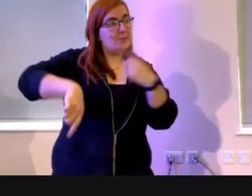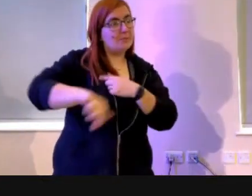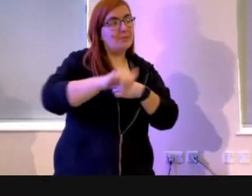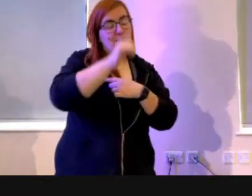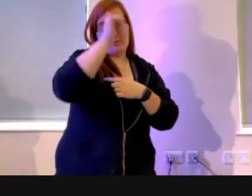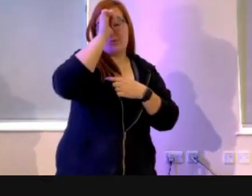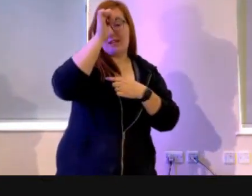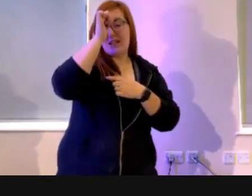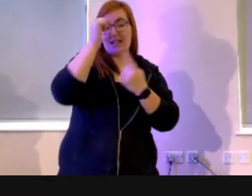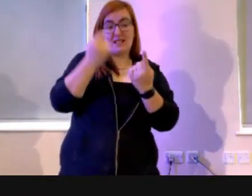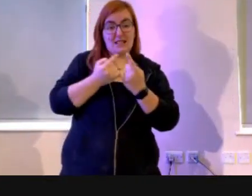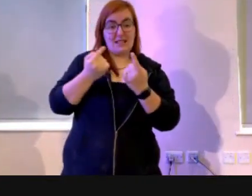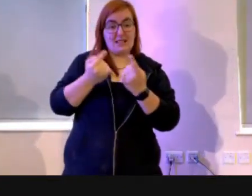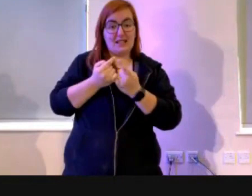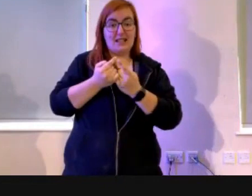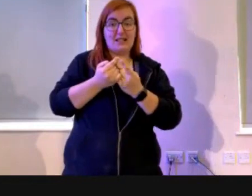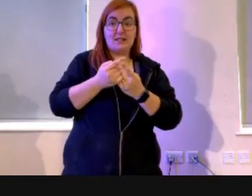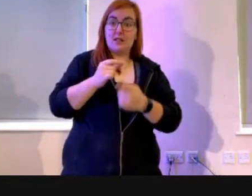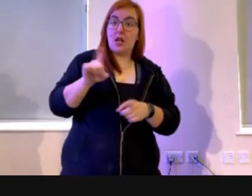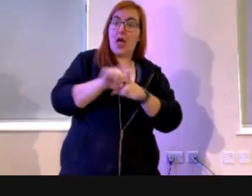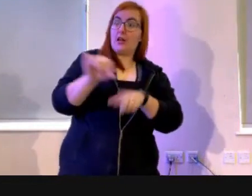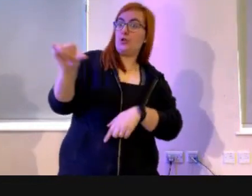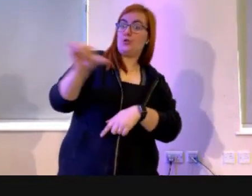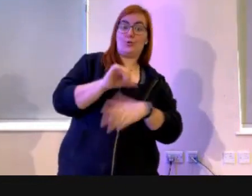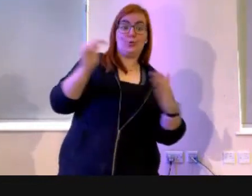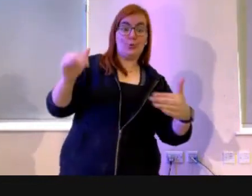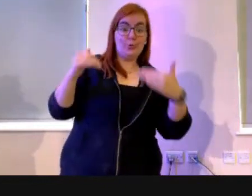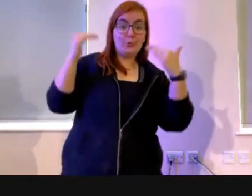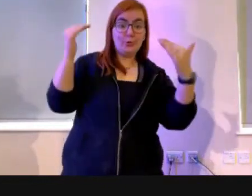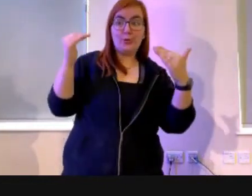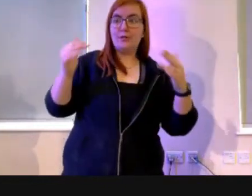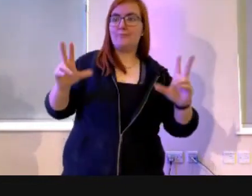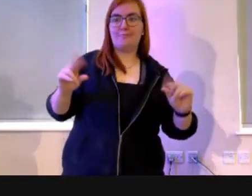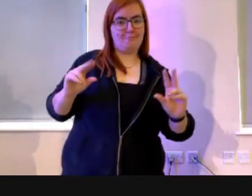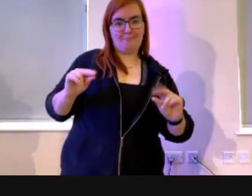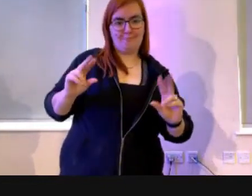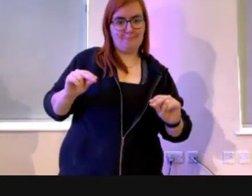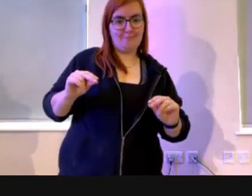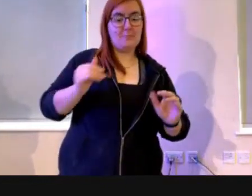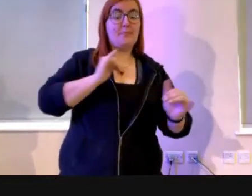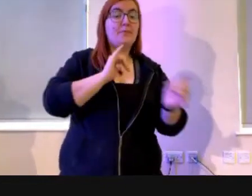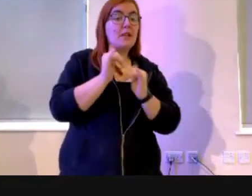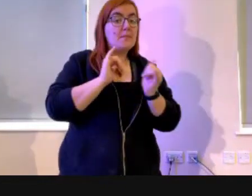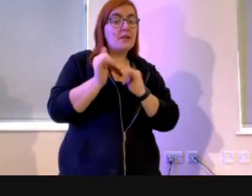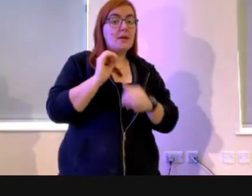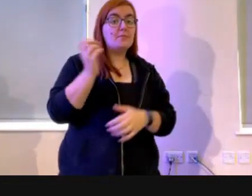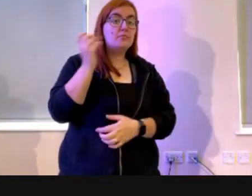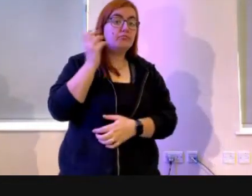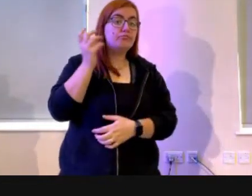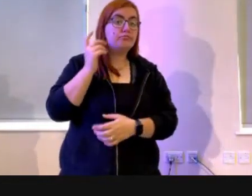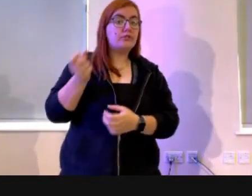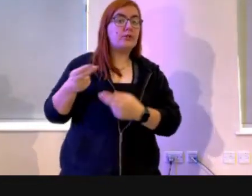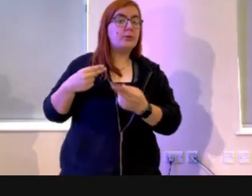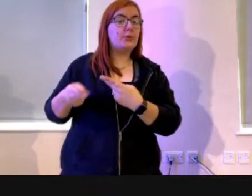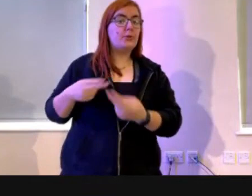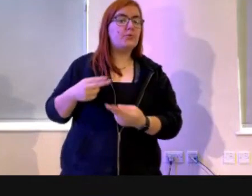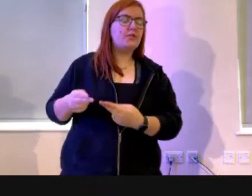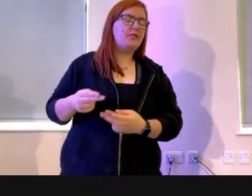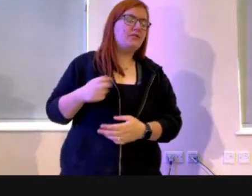as they should be. Sometimes I listen to the news and I just think, I'm ashamed to be British.